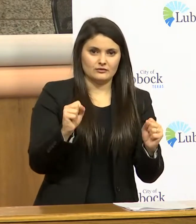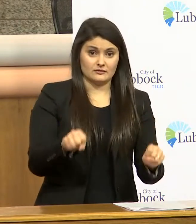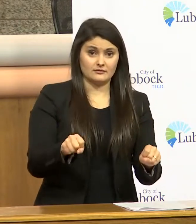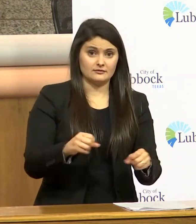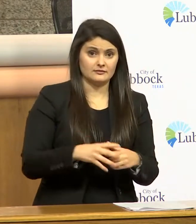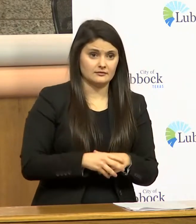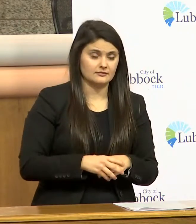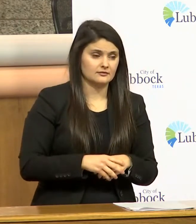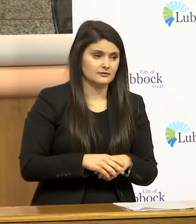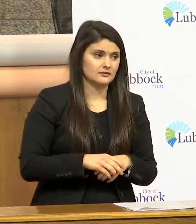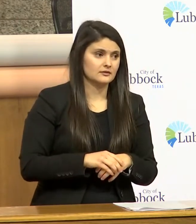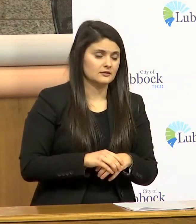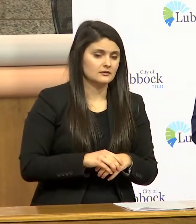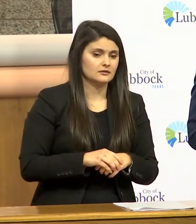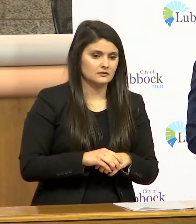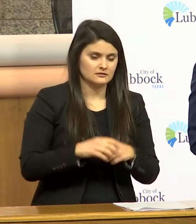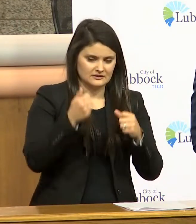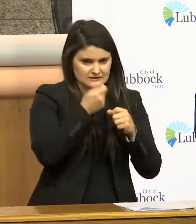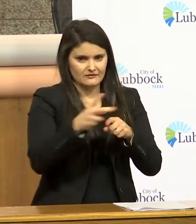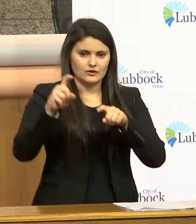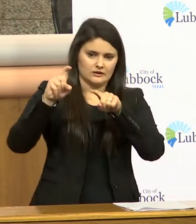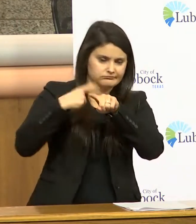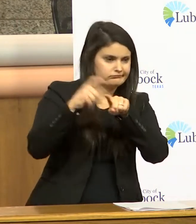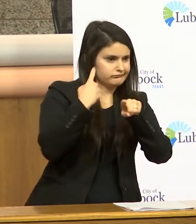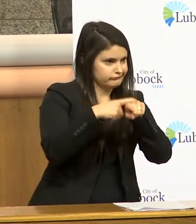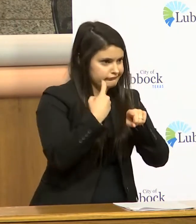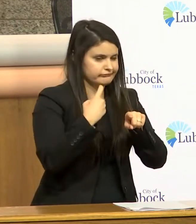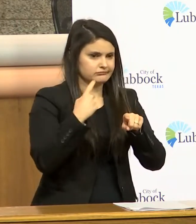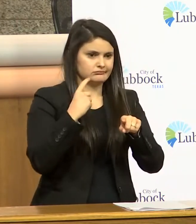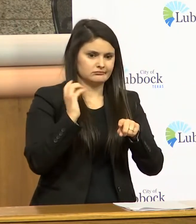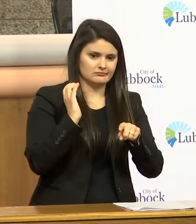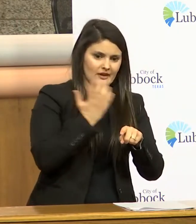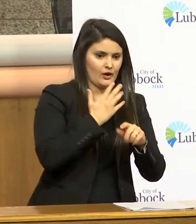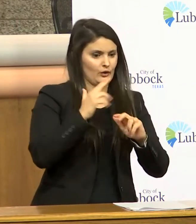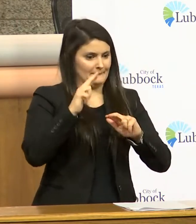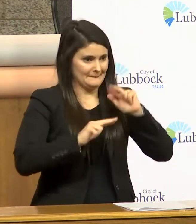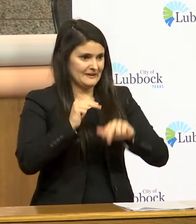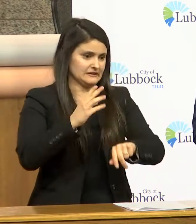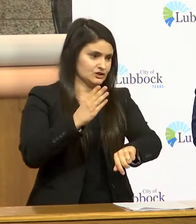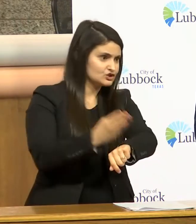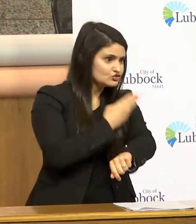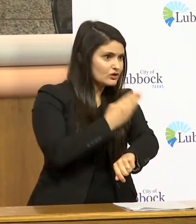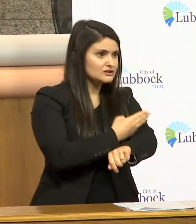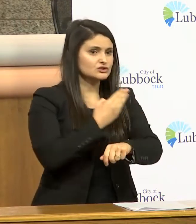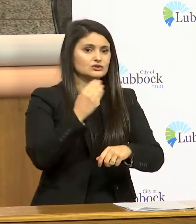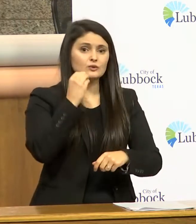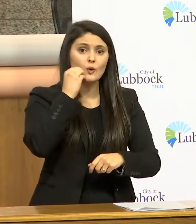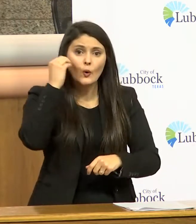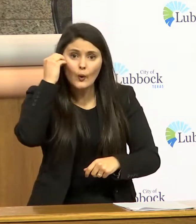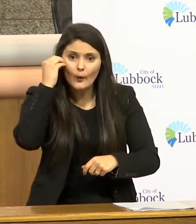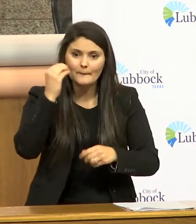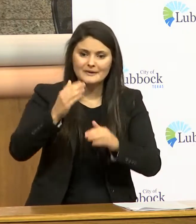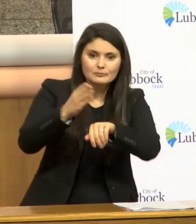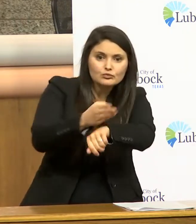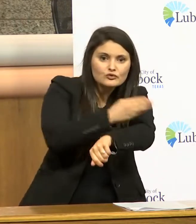we've received numerous phone calls about our building construction and home improvement retailers